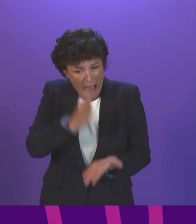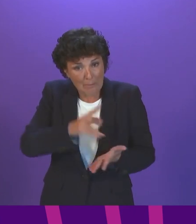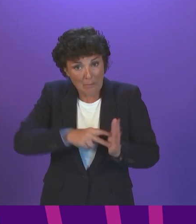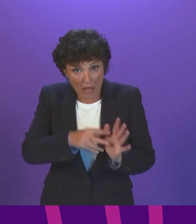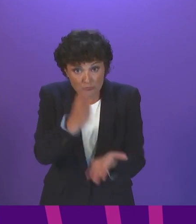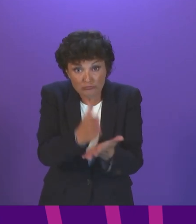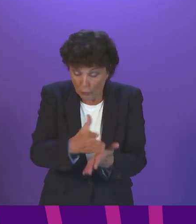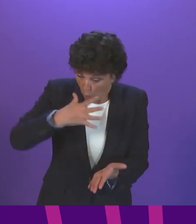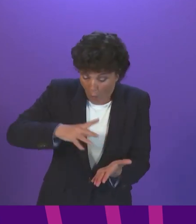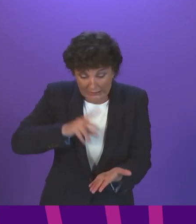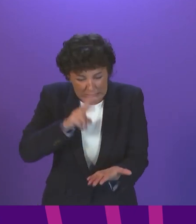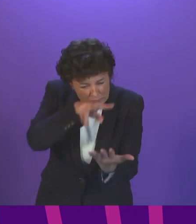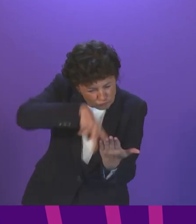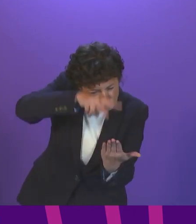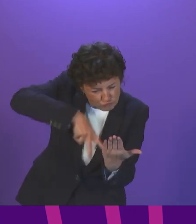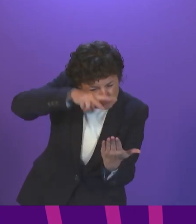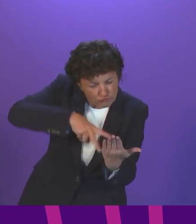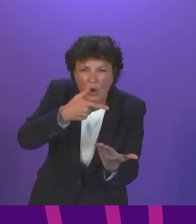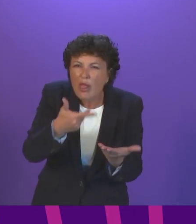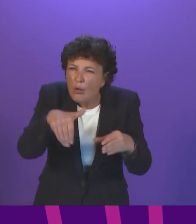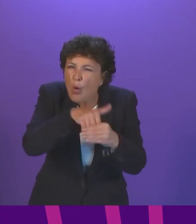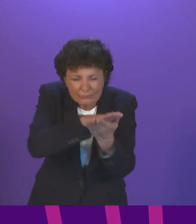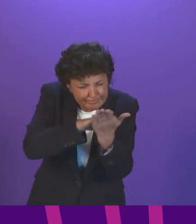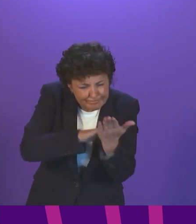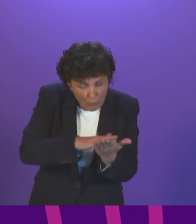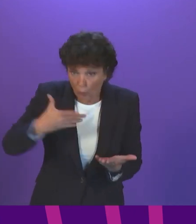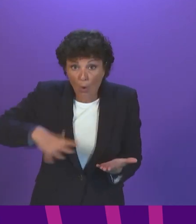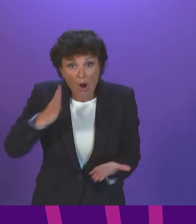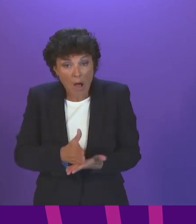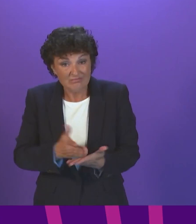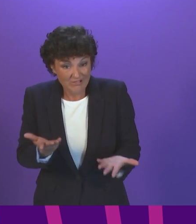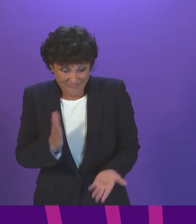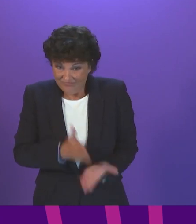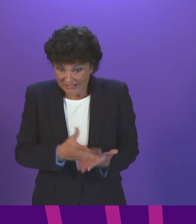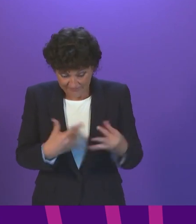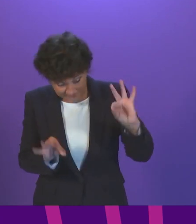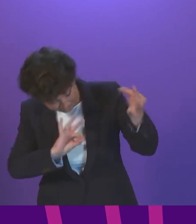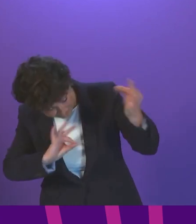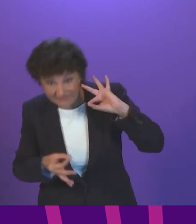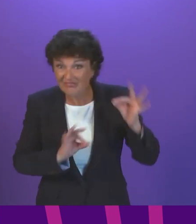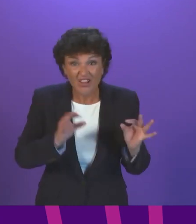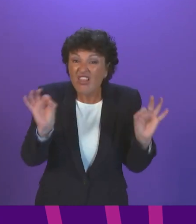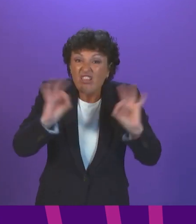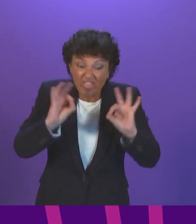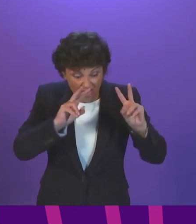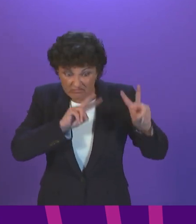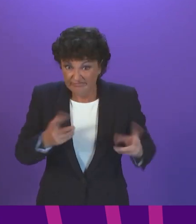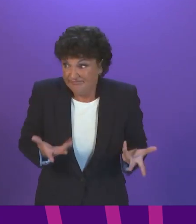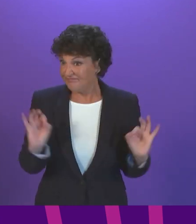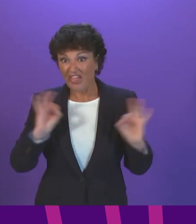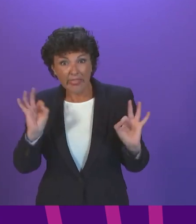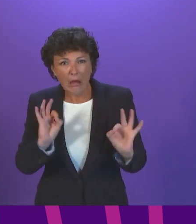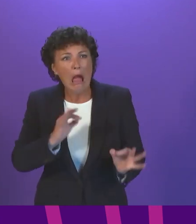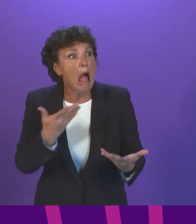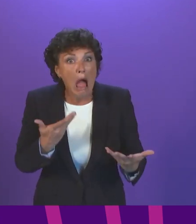wanted to look at the content of the First Minister's proposals, but quite frankly, there is nothing to scrutinise. Even